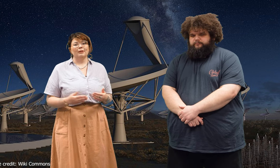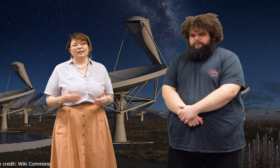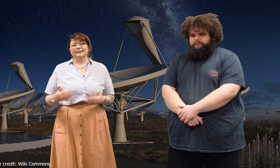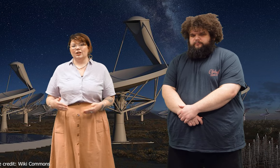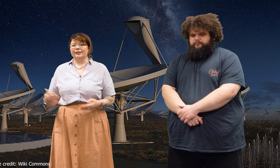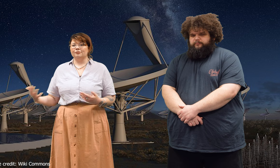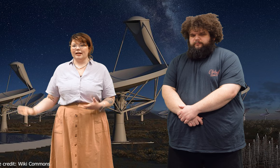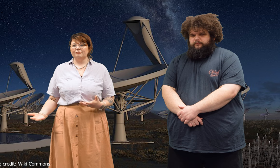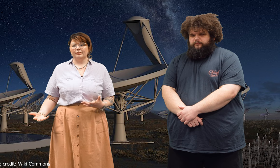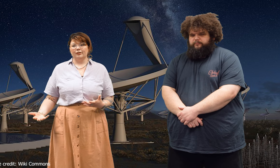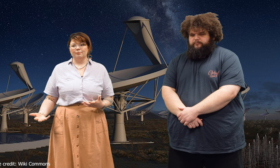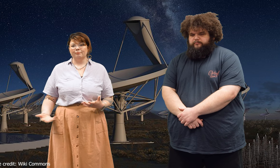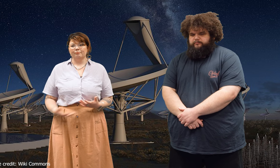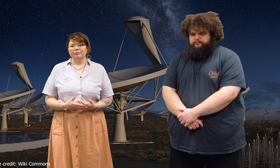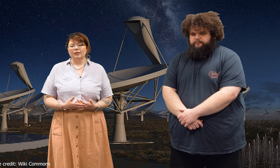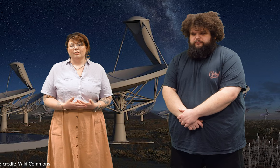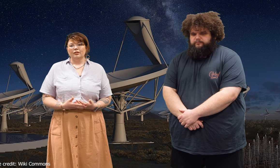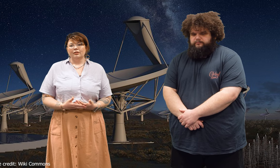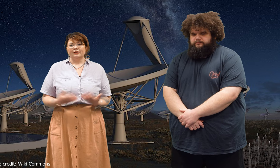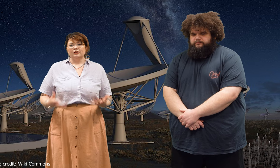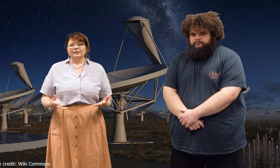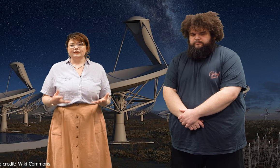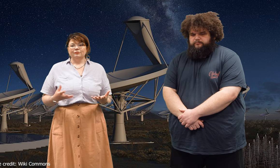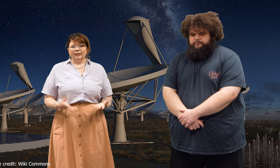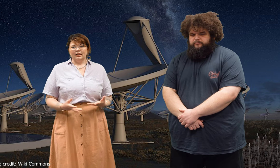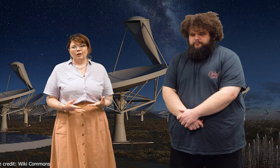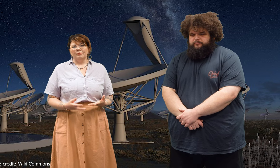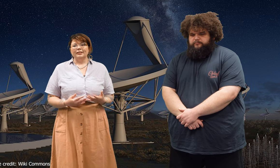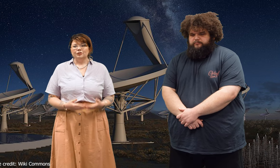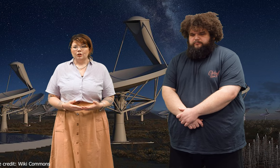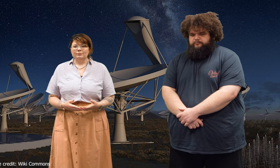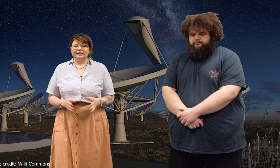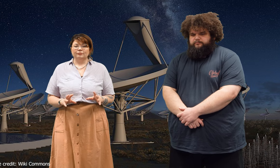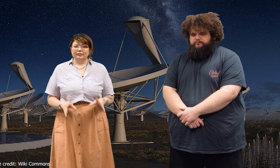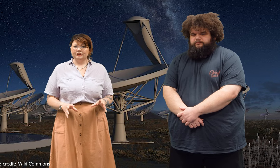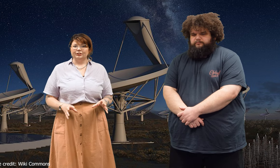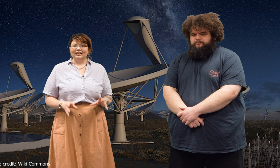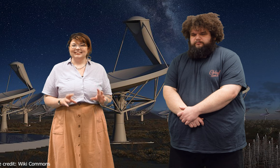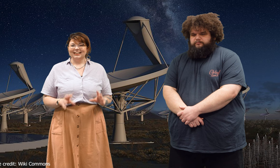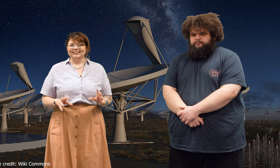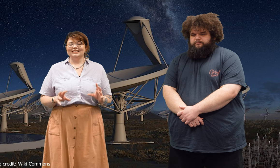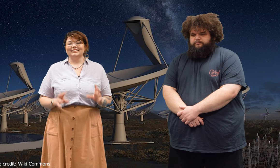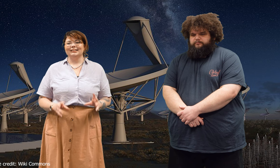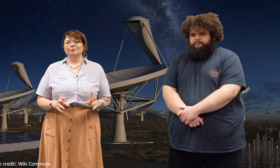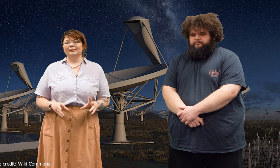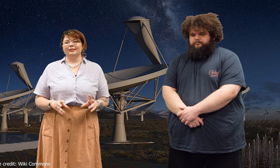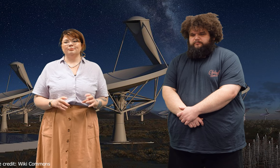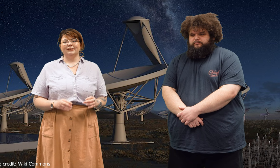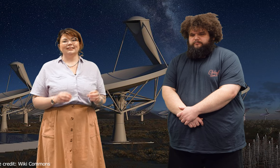outside of Africa. Now, the loss of income and jobs in the region has understandably been a